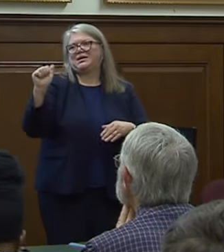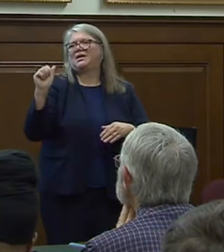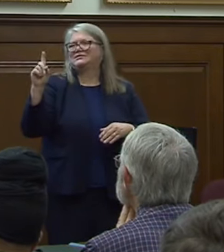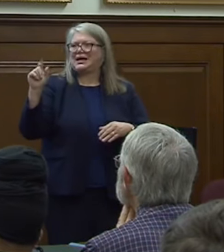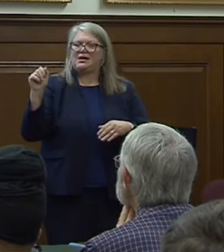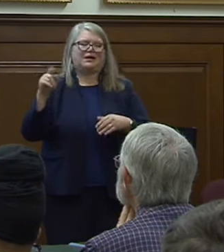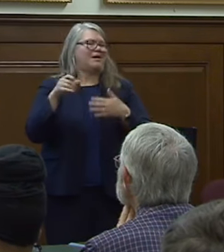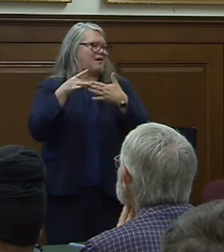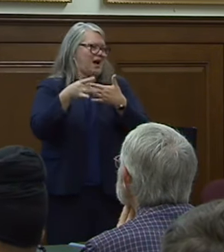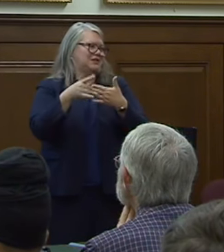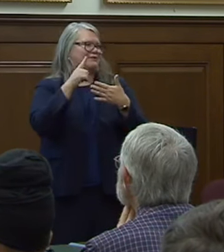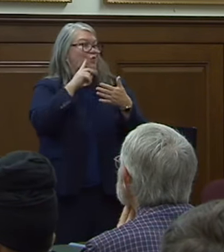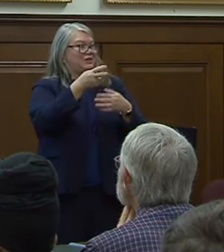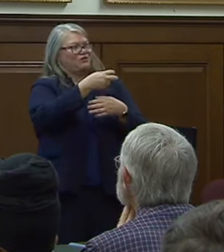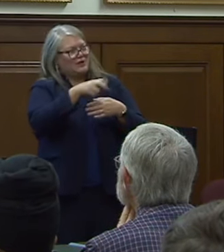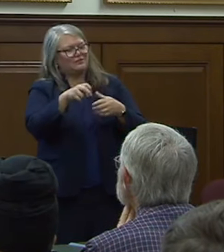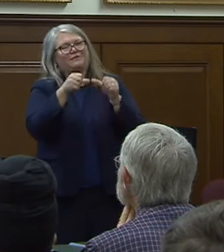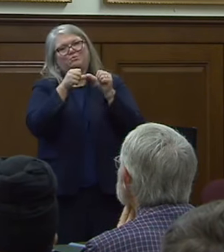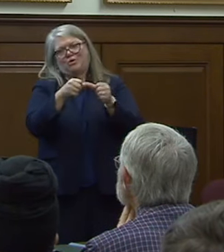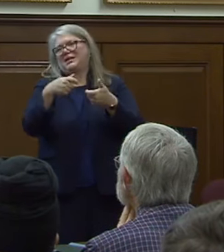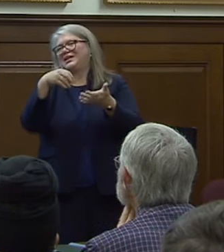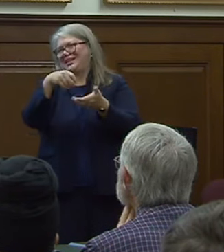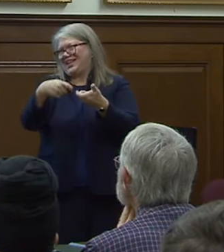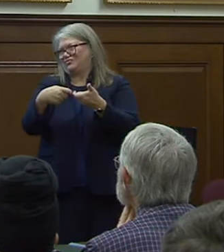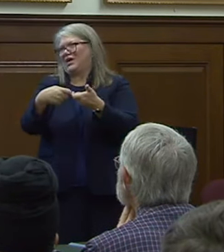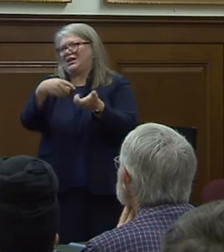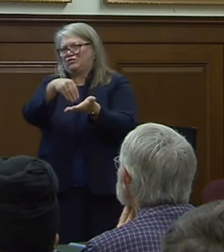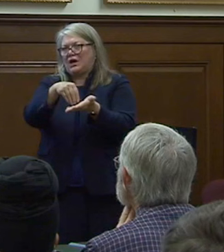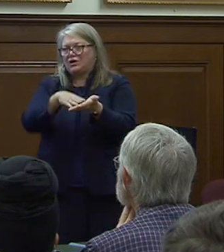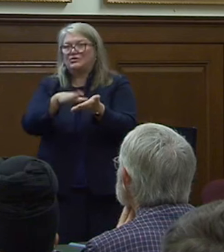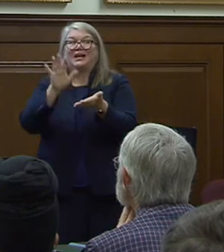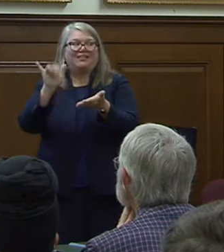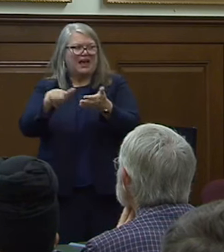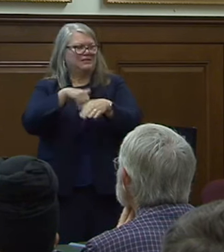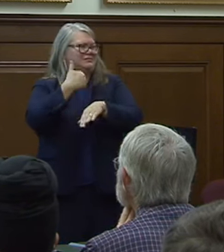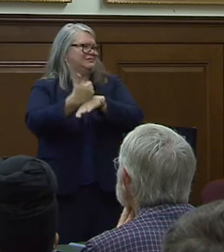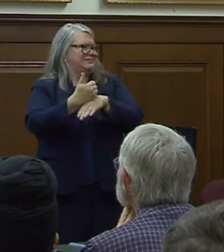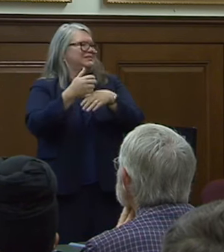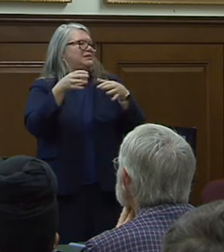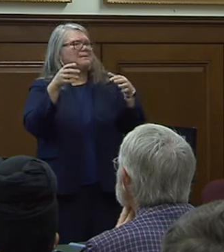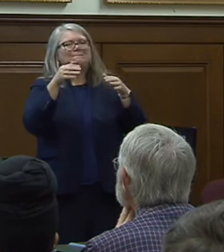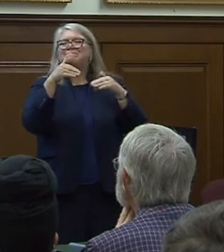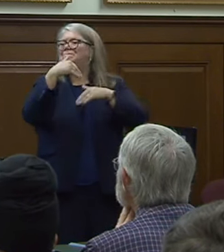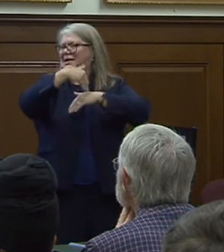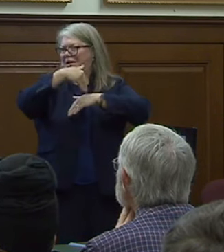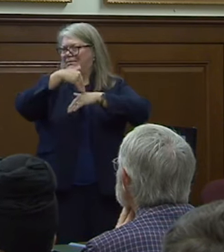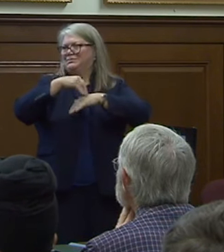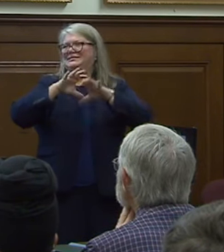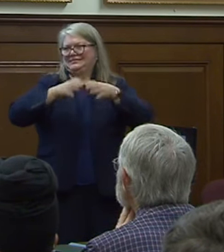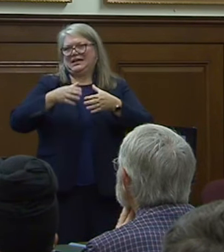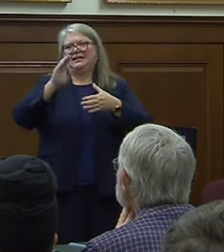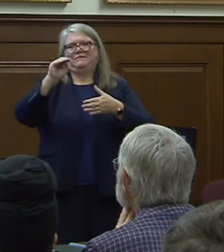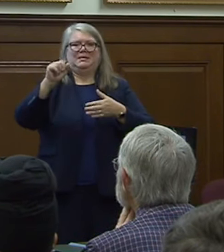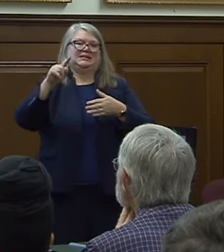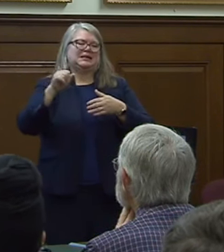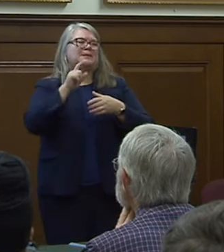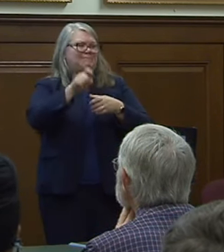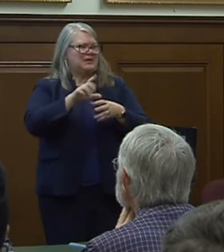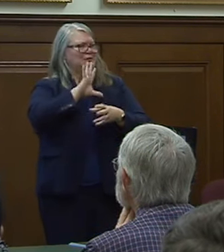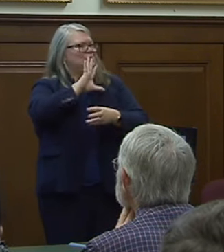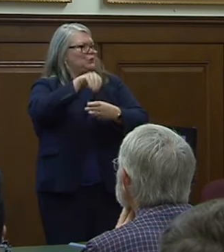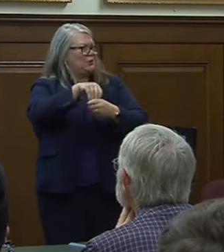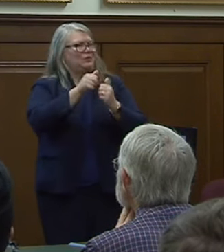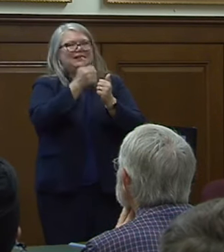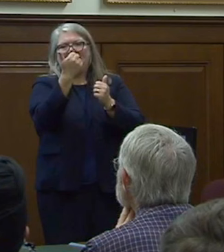transfer of permanent electronic records and this defined a minimum set of metadata that must accompany